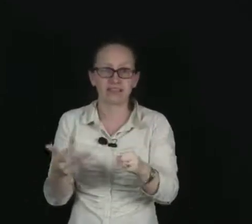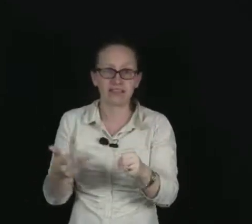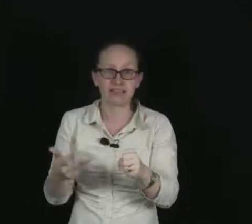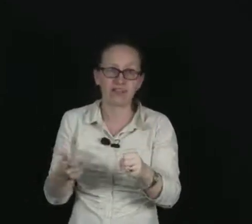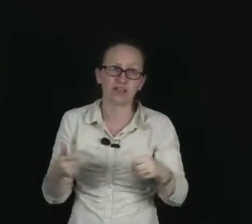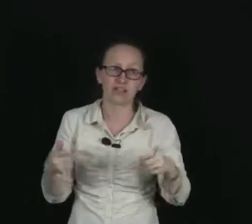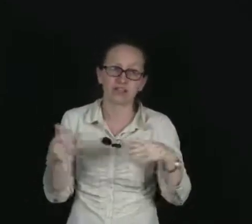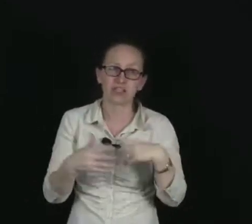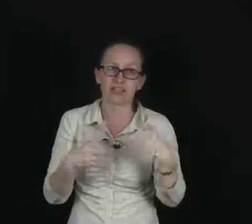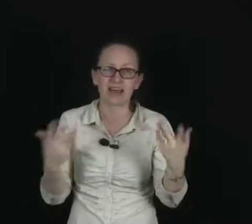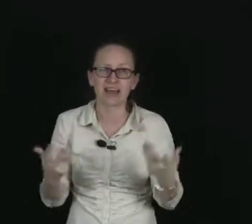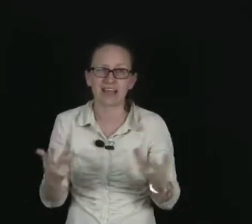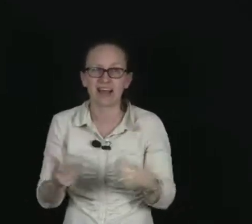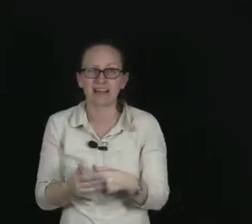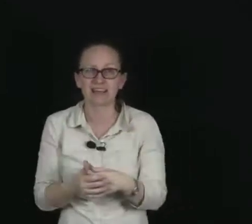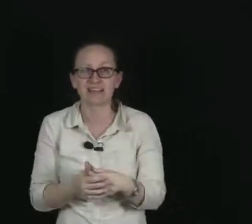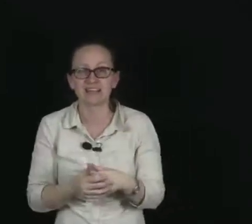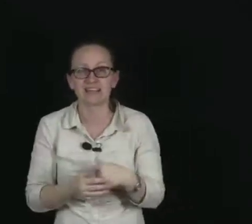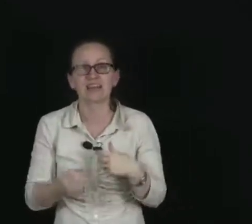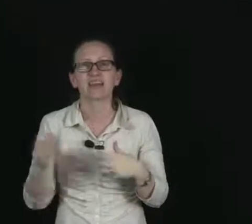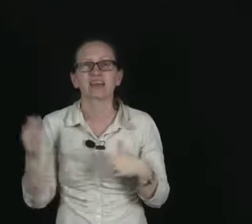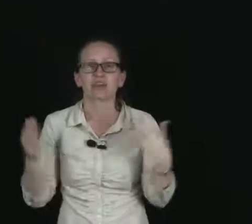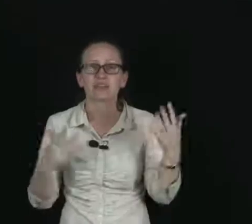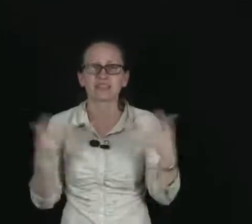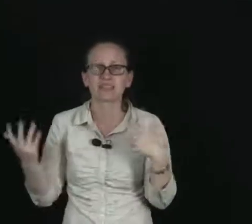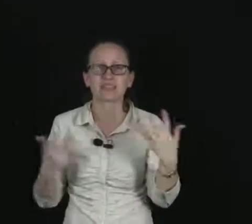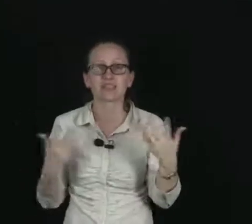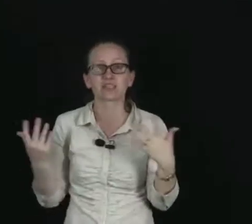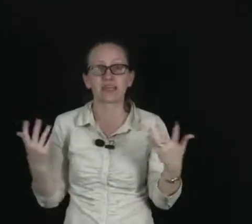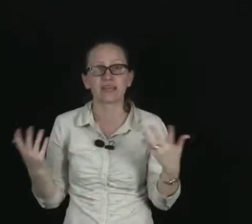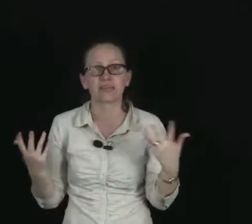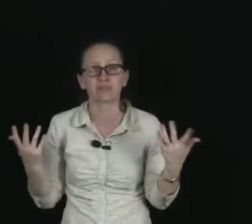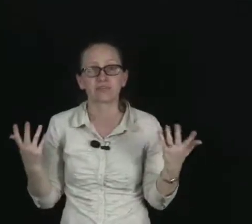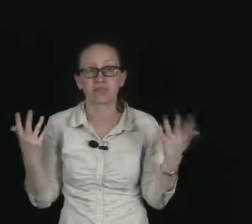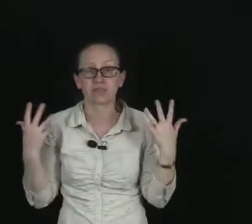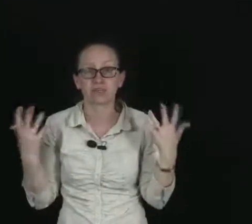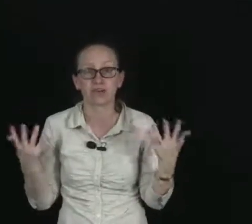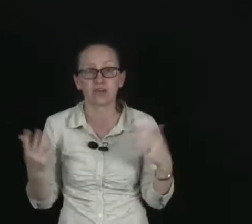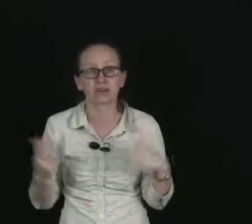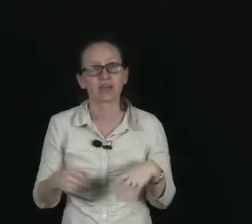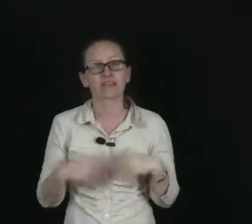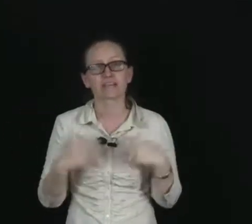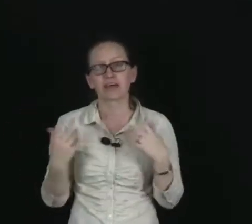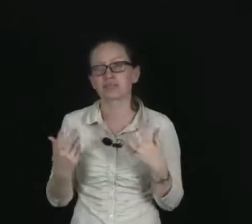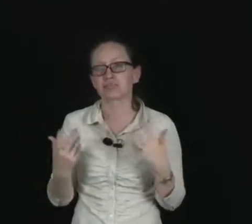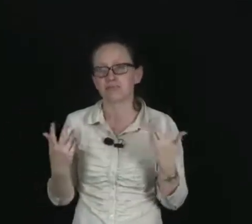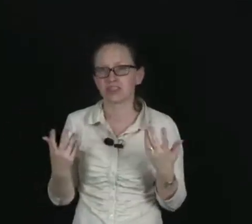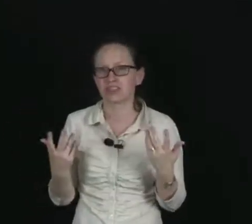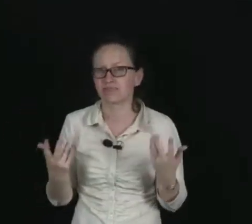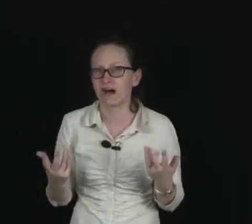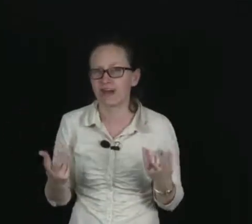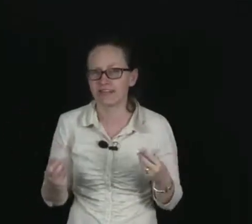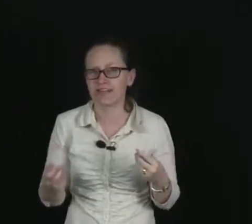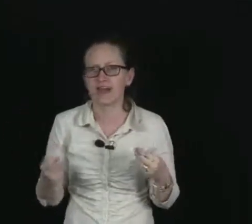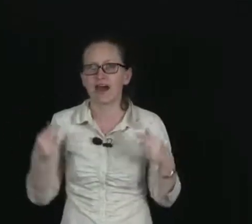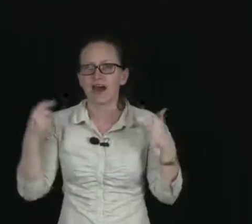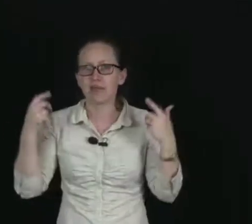radiation, which is highly ionising. And so this tends to kill off the cells. Cells which are dividing are